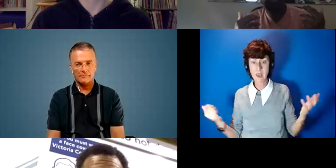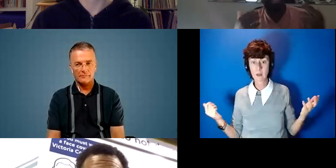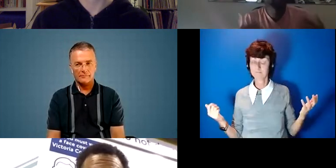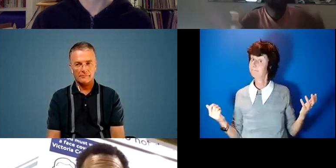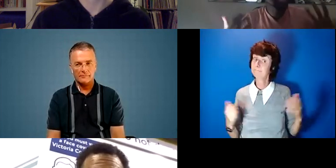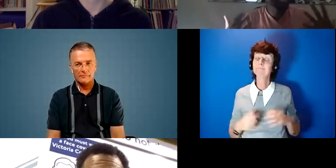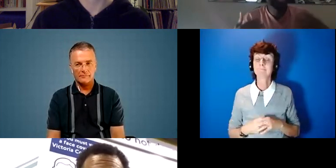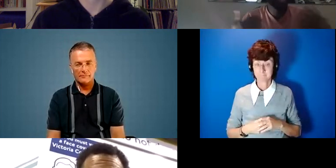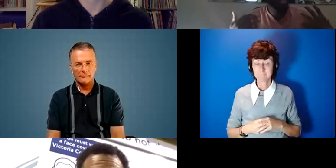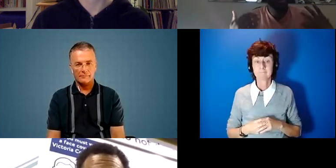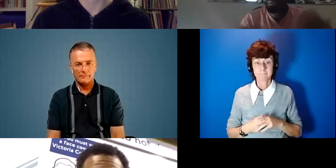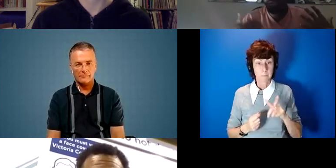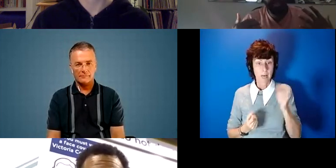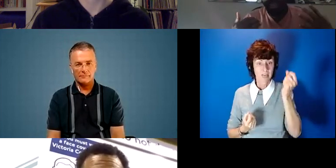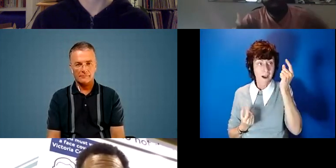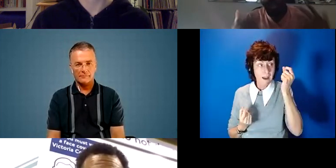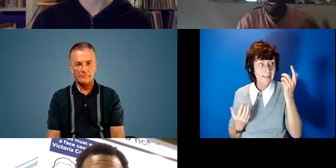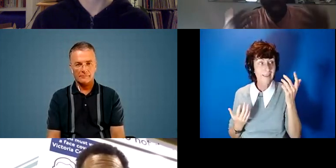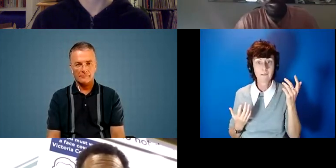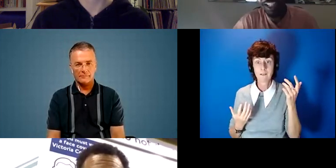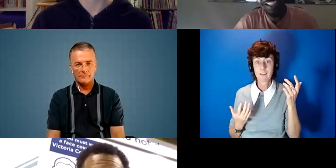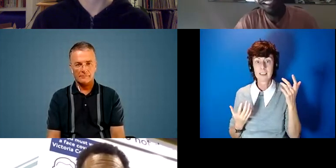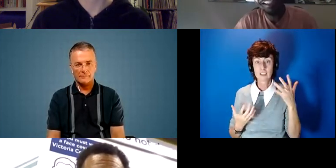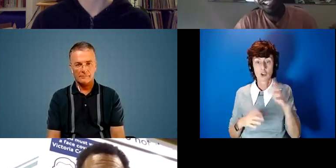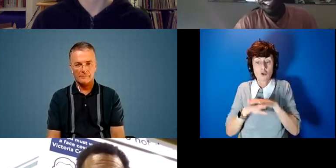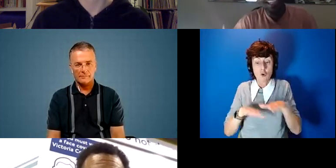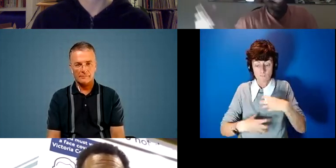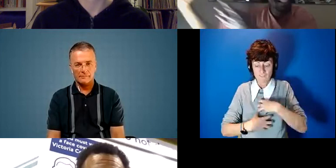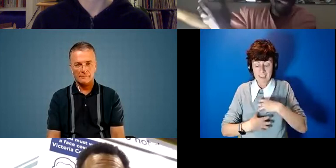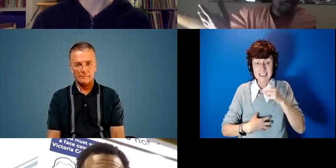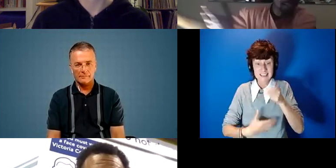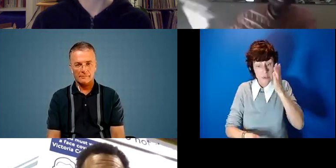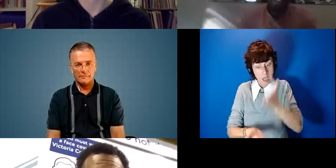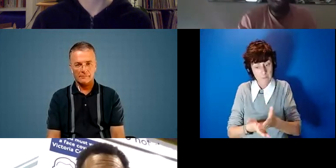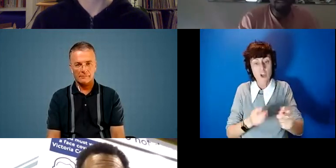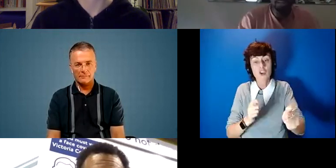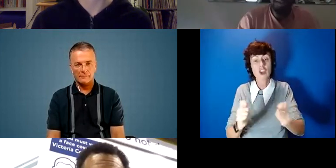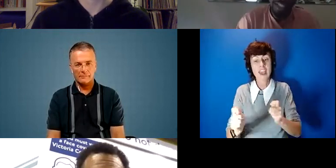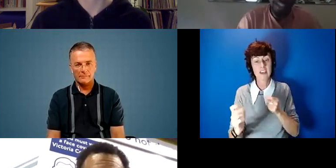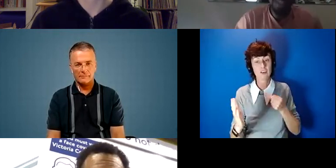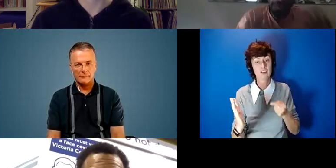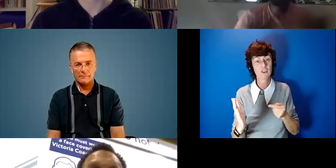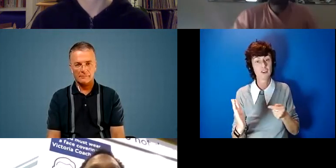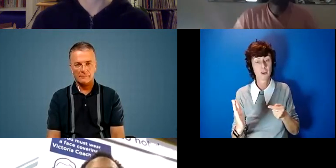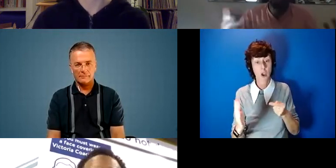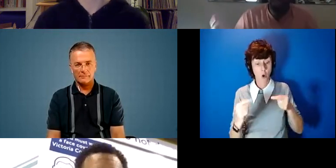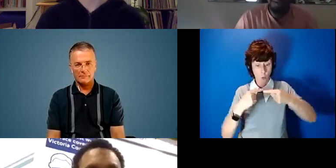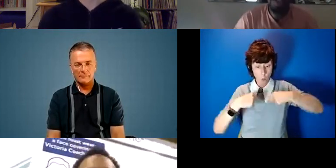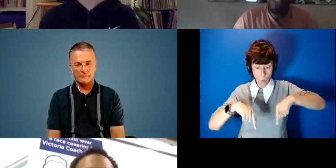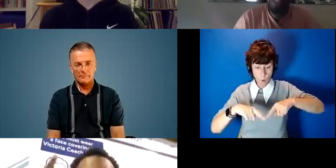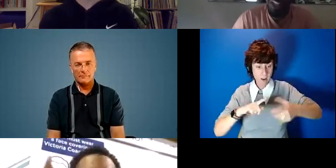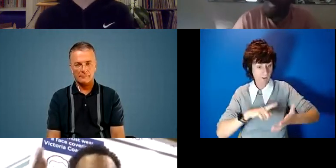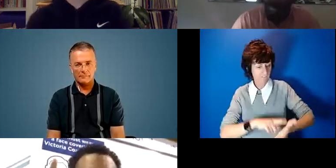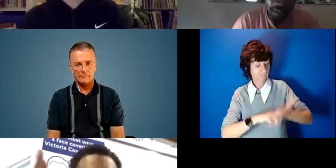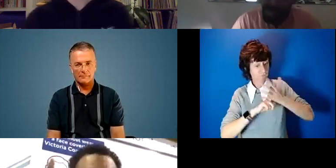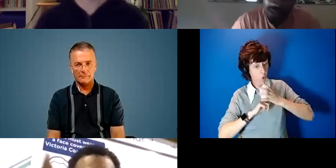perhaps the idea is not that people have fear to change it's something that's being imported here that is forcing people to